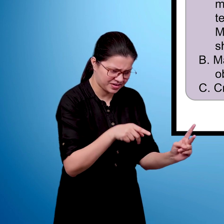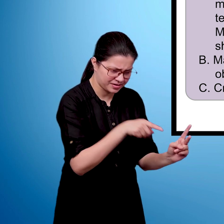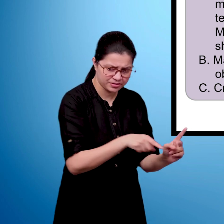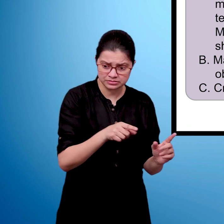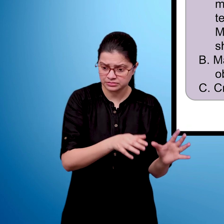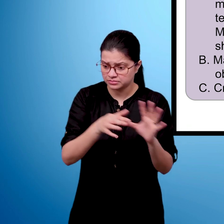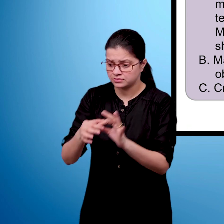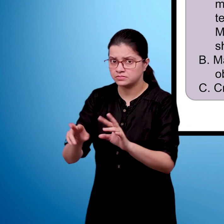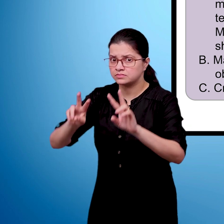C.